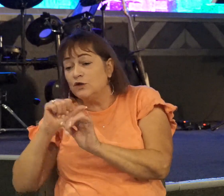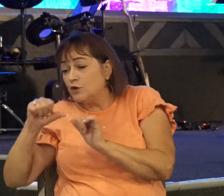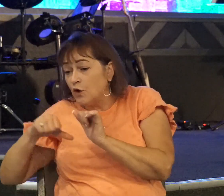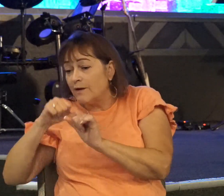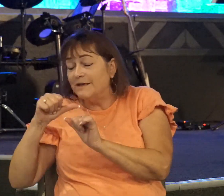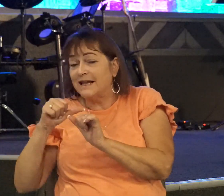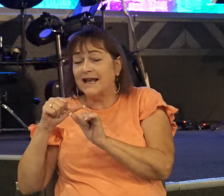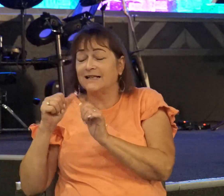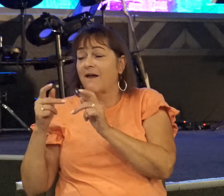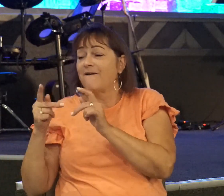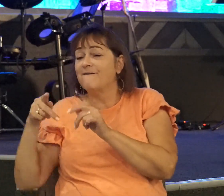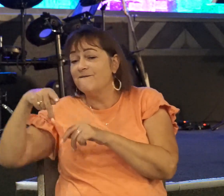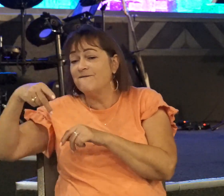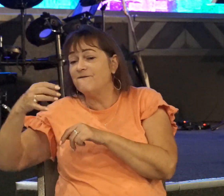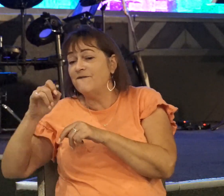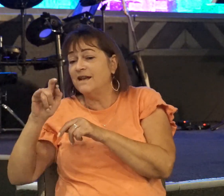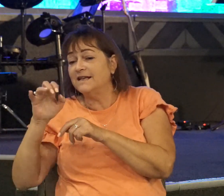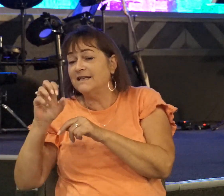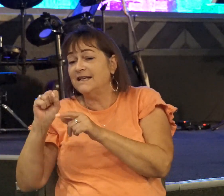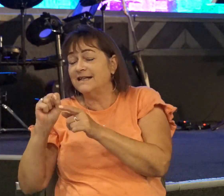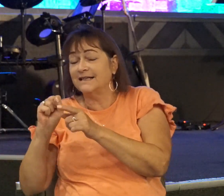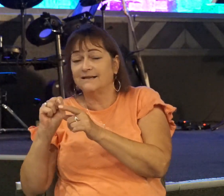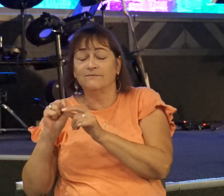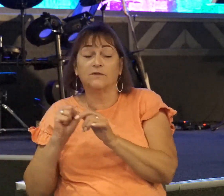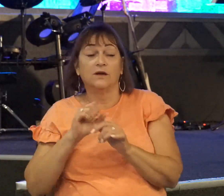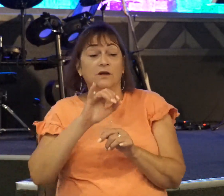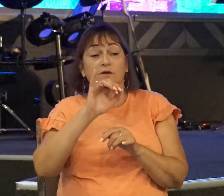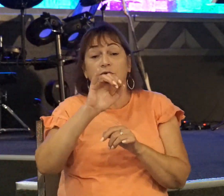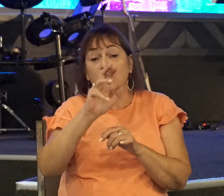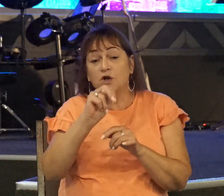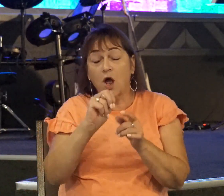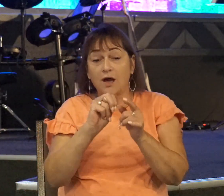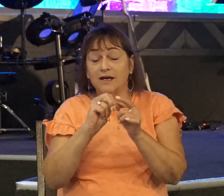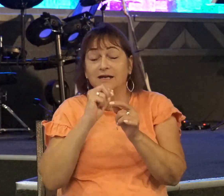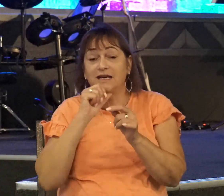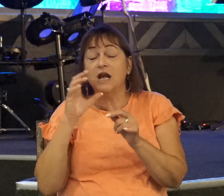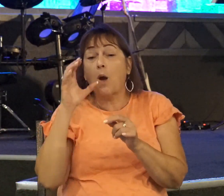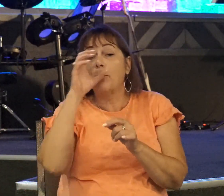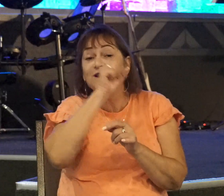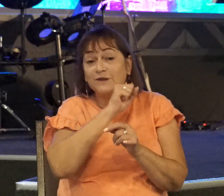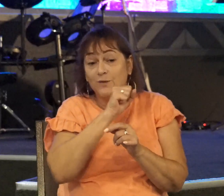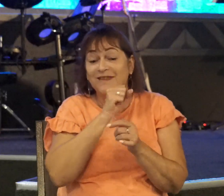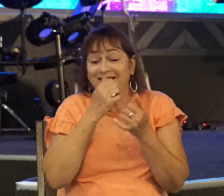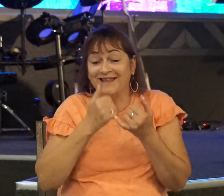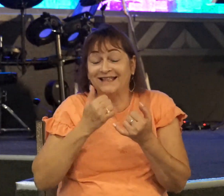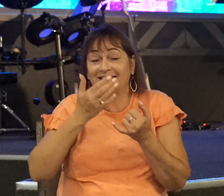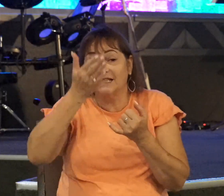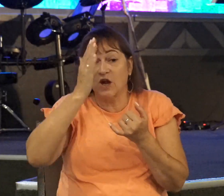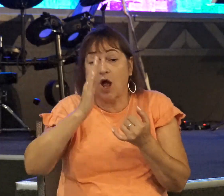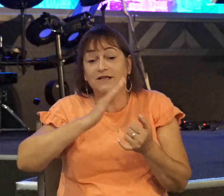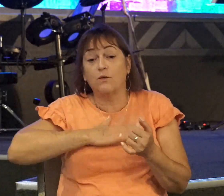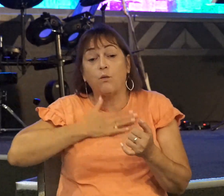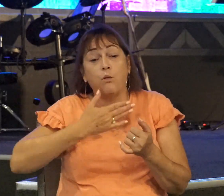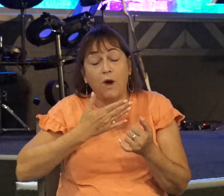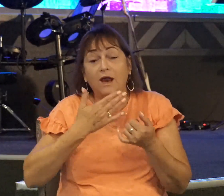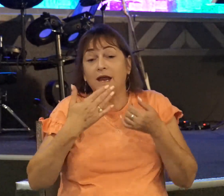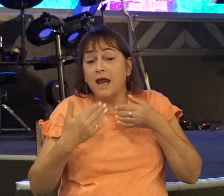When Jonathan was ready to do something, he didn't presume that this was God's will. He approached it cautiously.